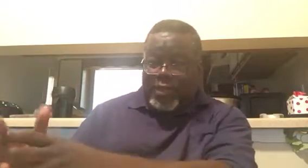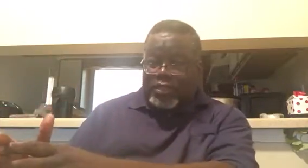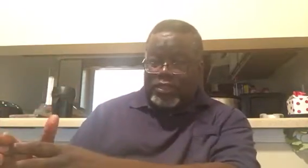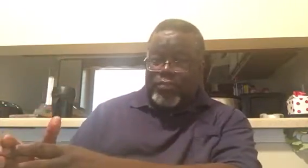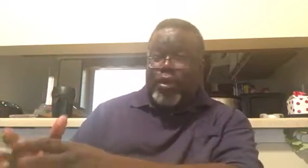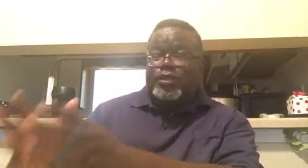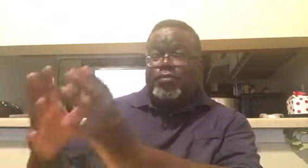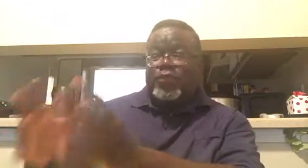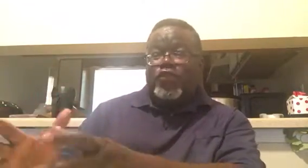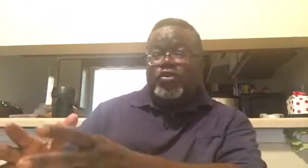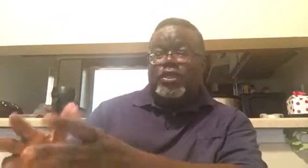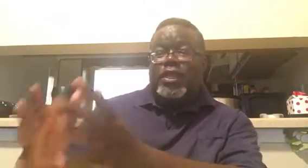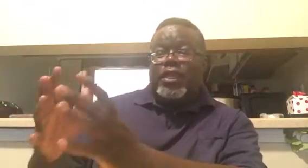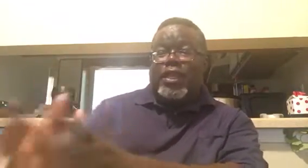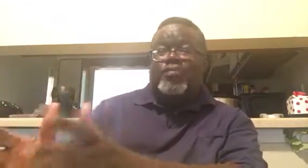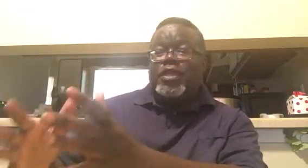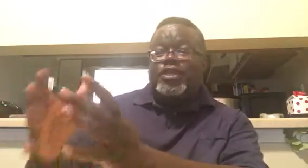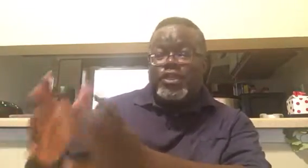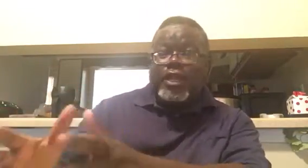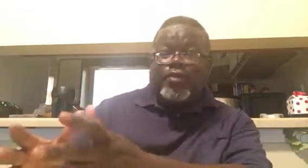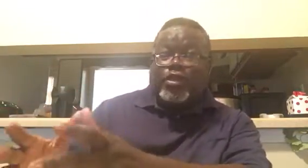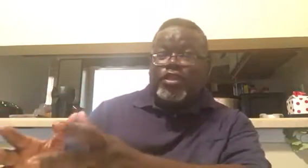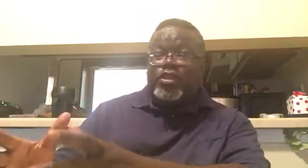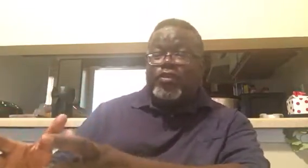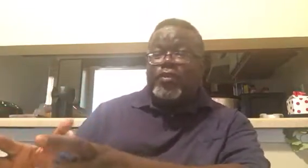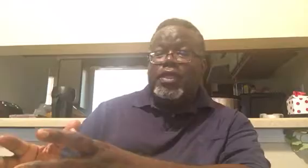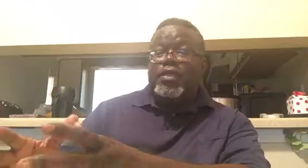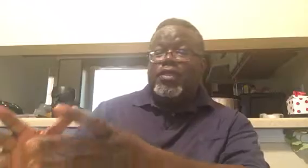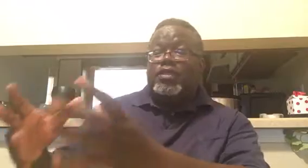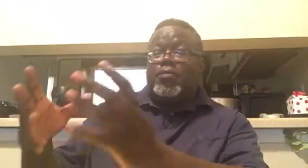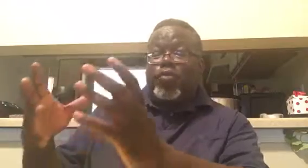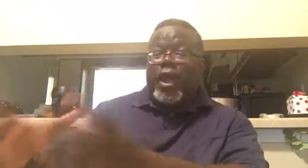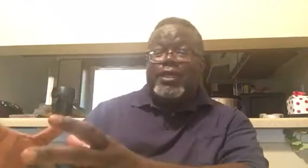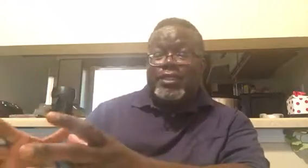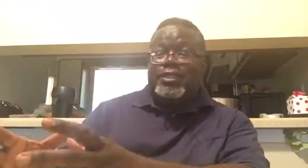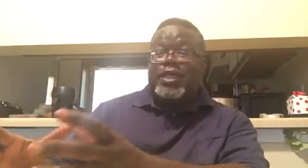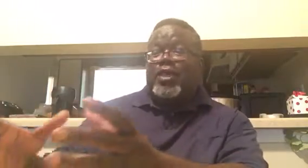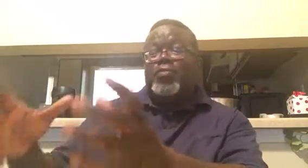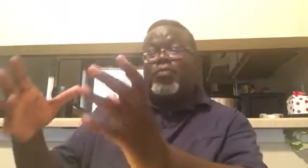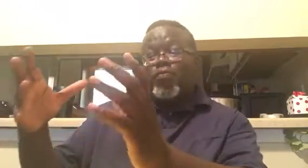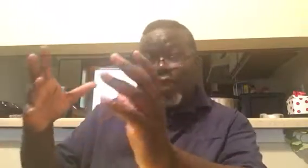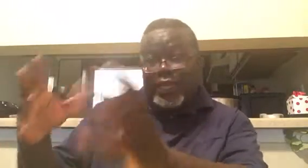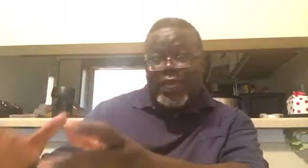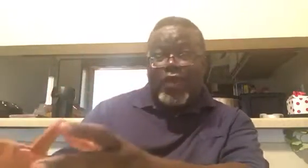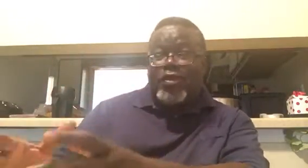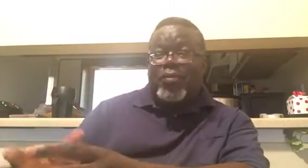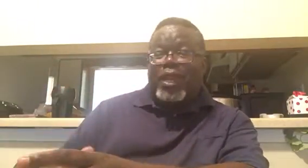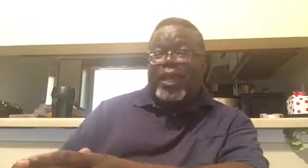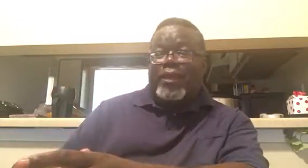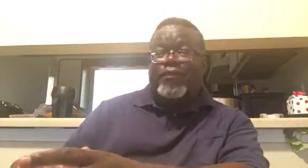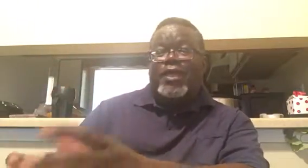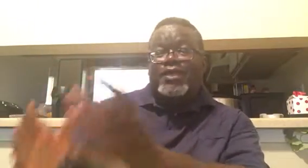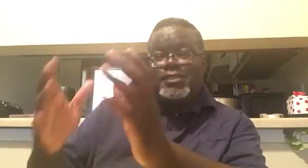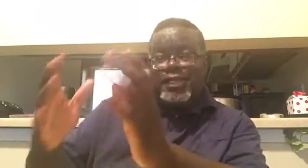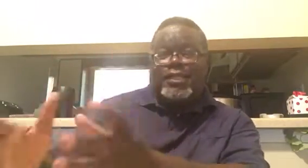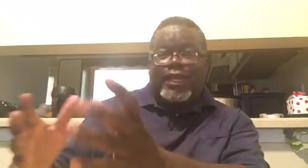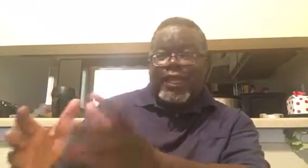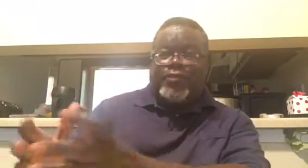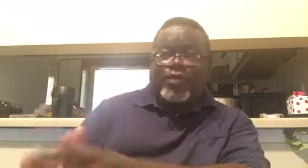about the surprises, but first let me share with you the surprises that have been breaking out in my life since I gave that